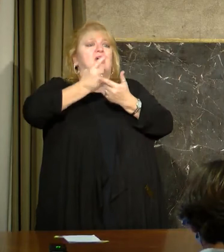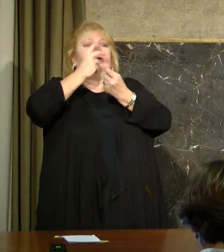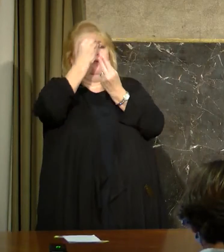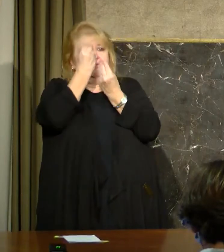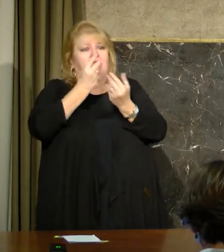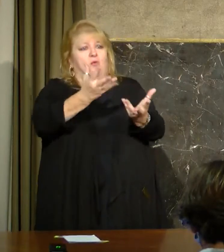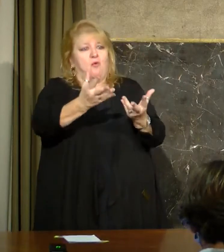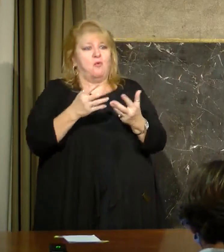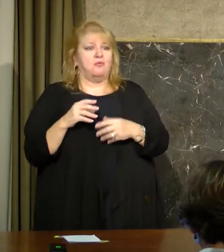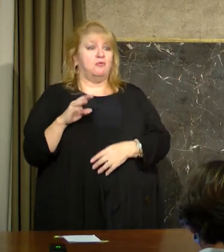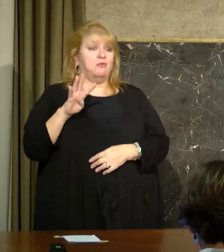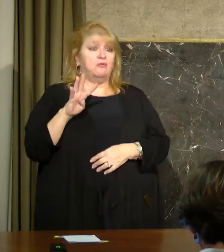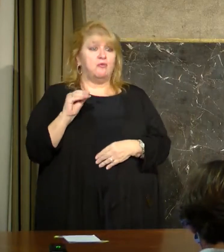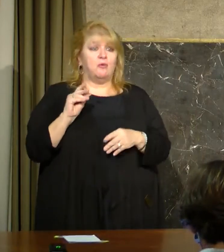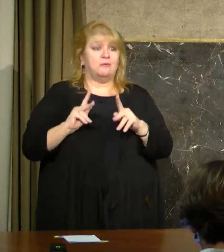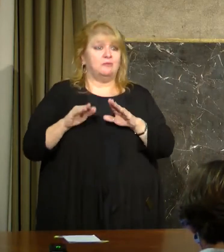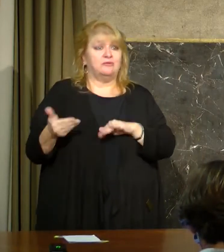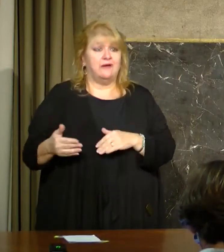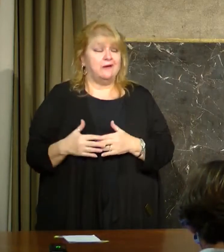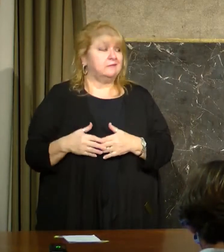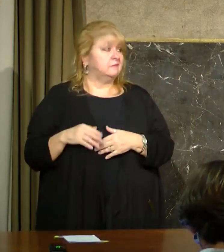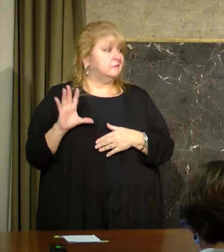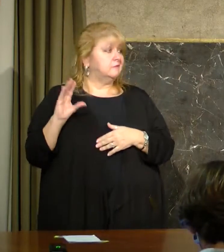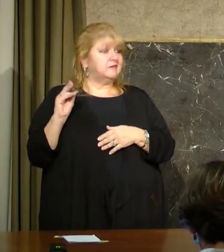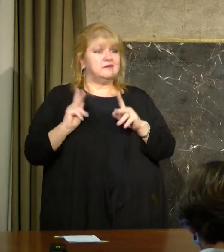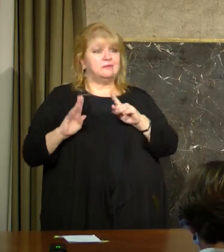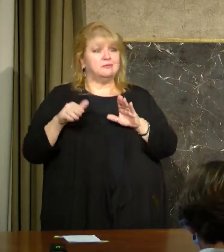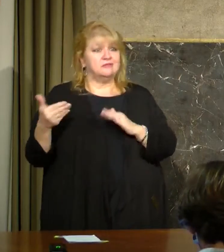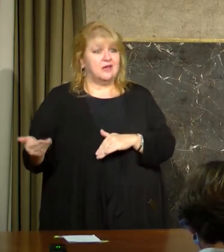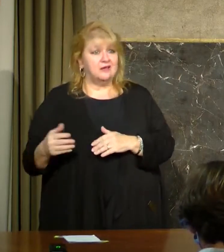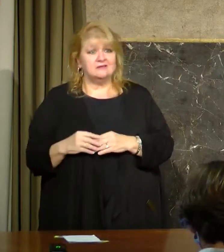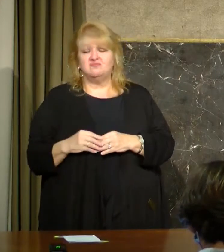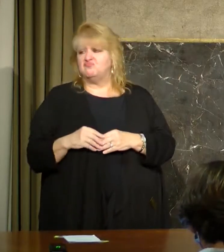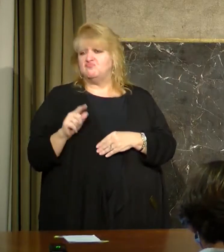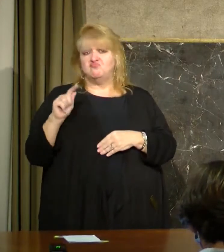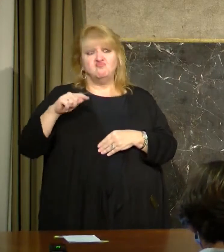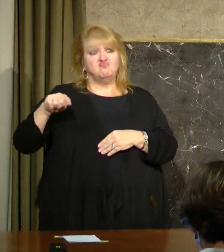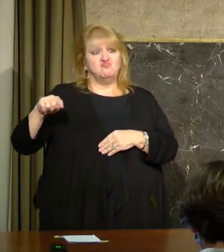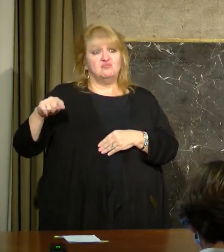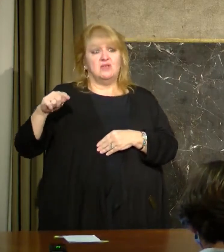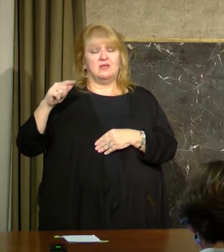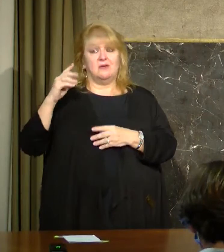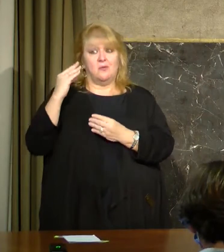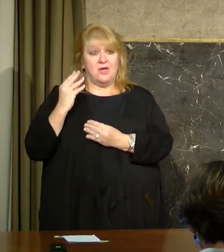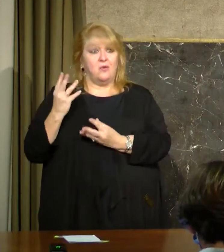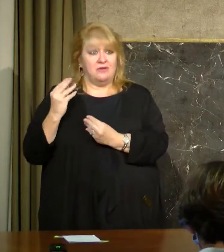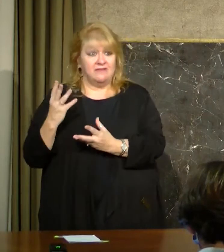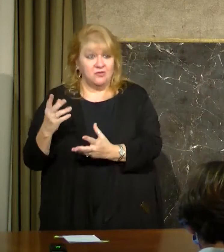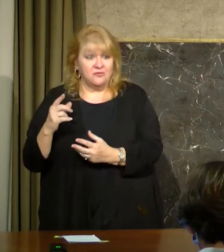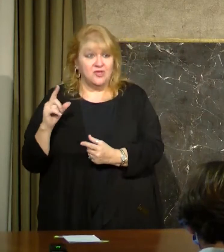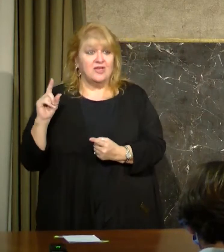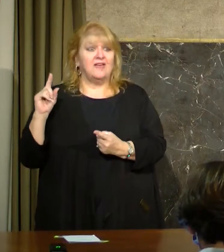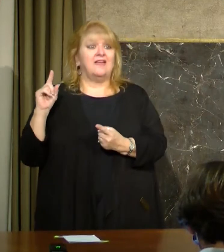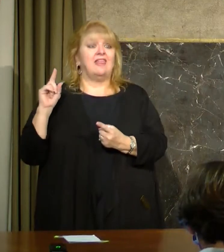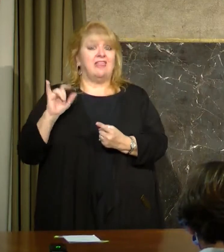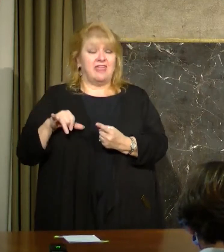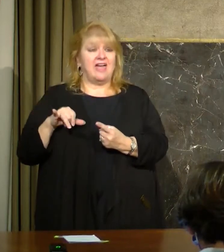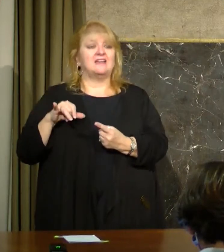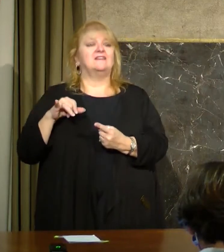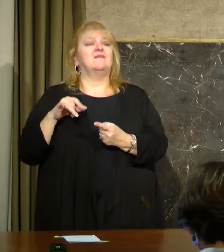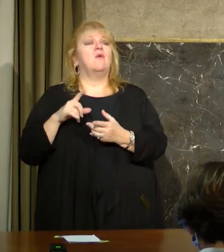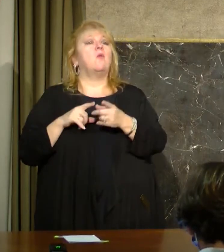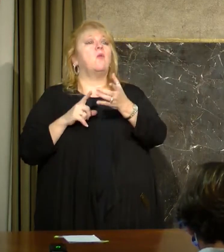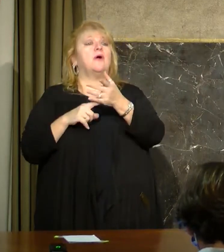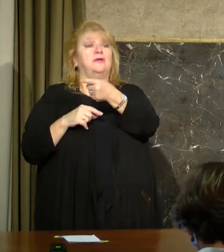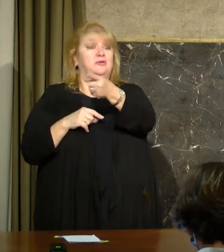being lost a day, that's mitigation measures. That's the only thing that's going to affect that. It's masking,